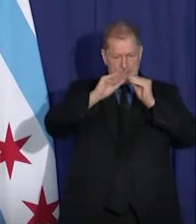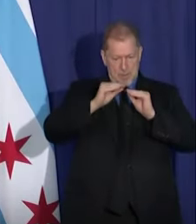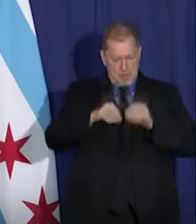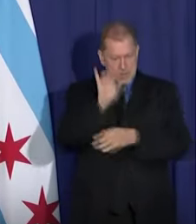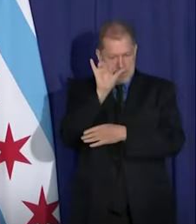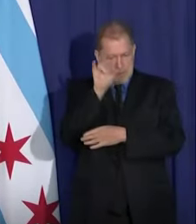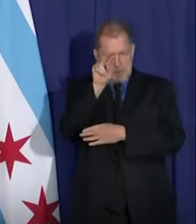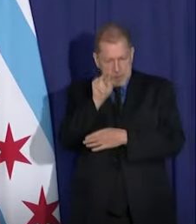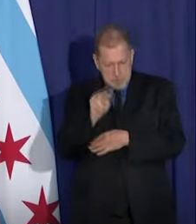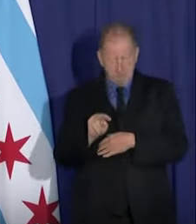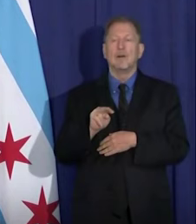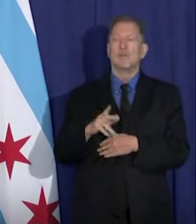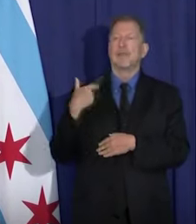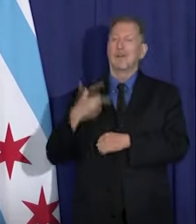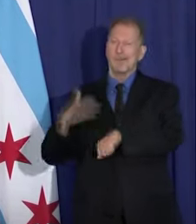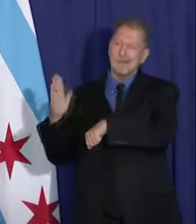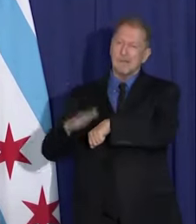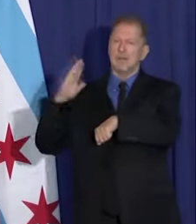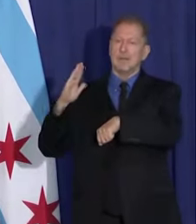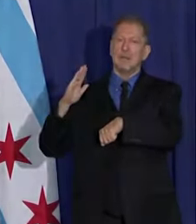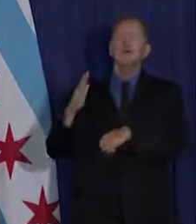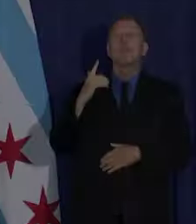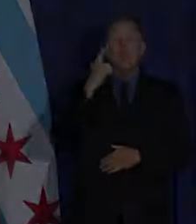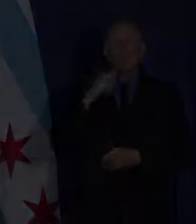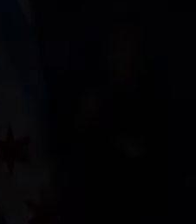because the increase is real.